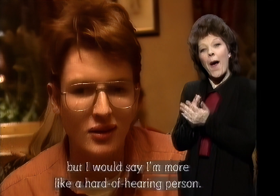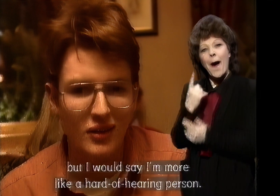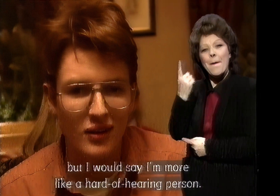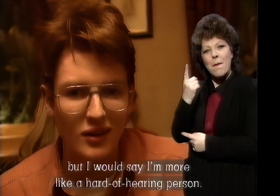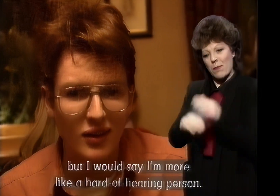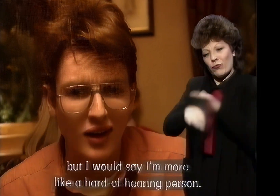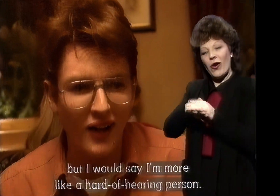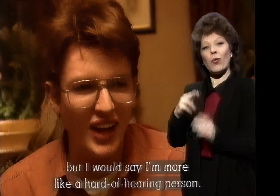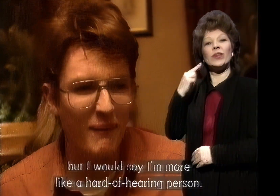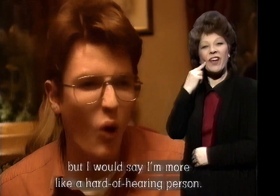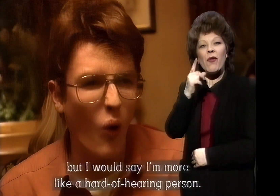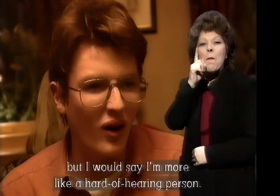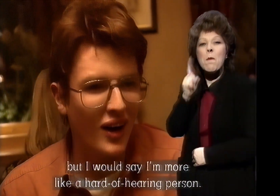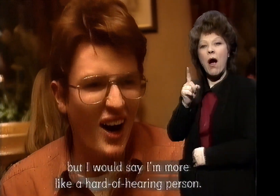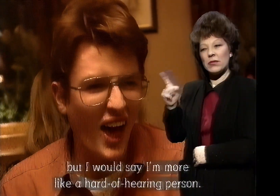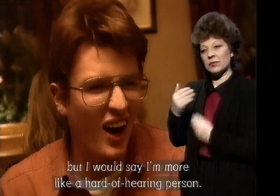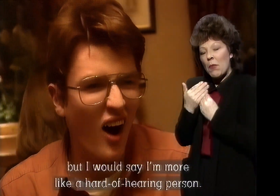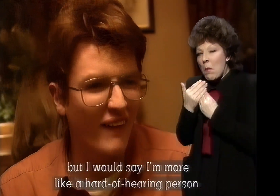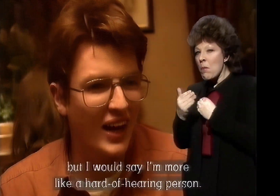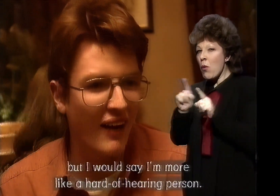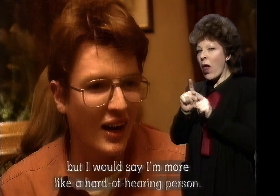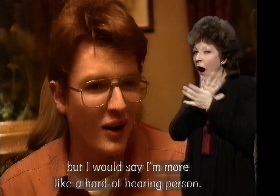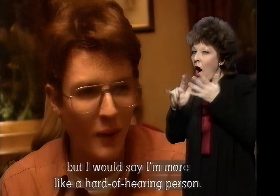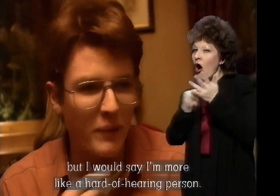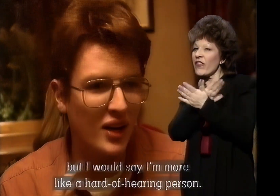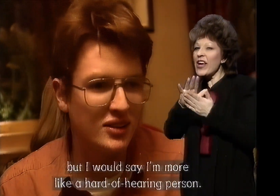But I think I'm more like a hard of hearing person.